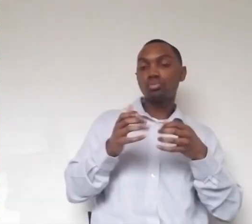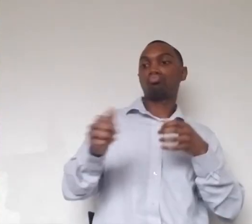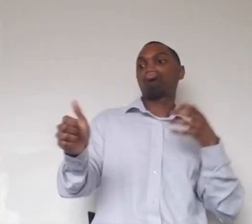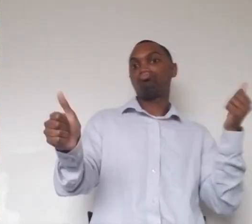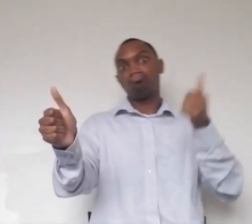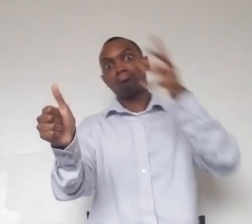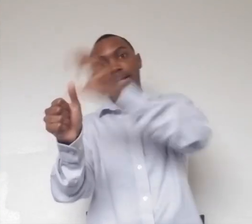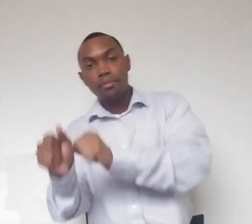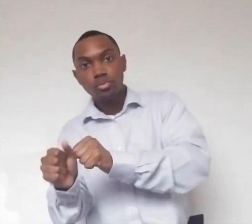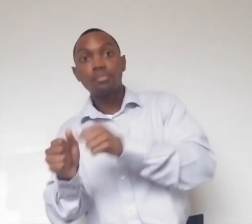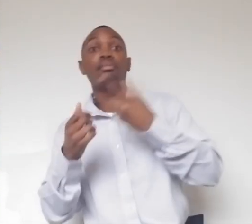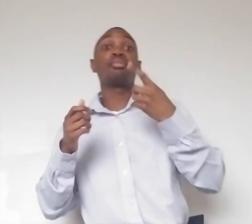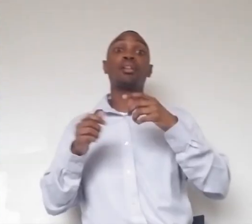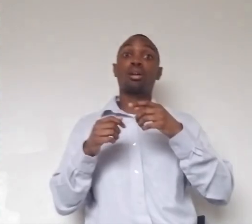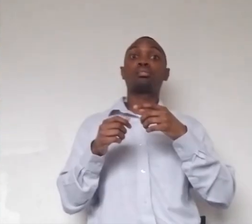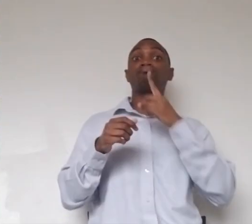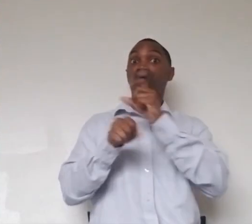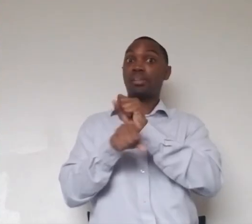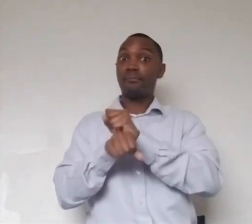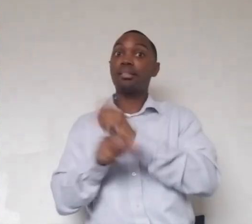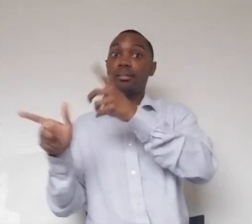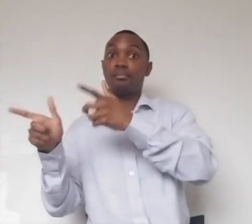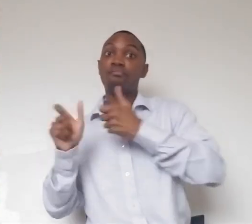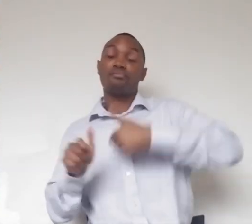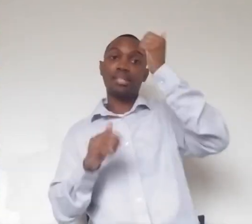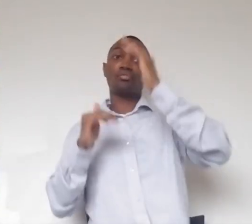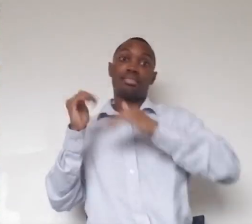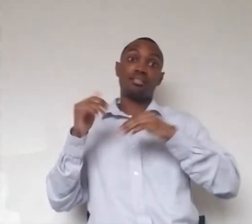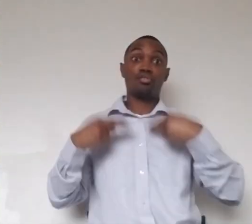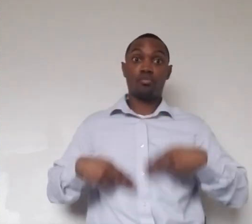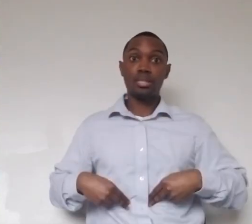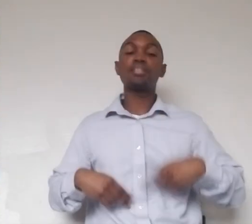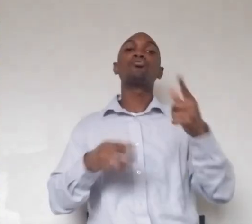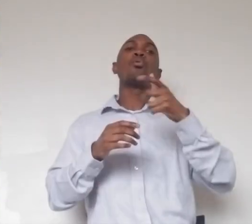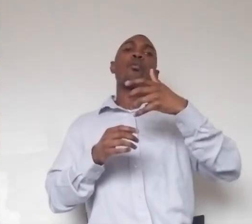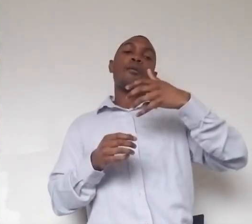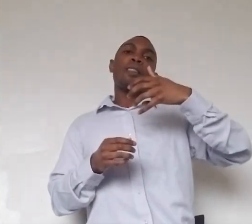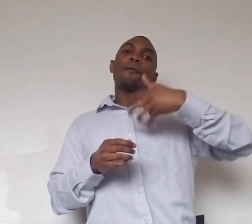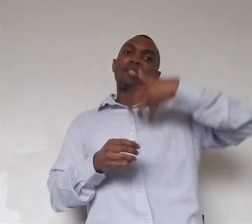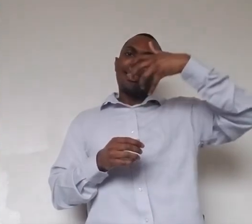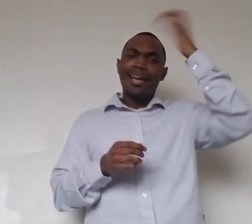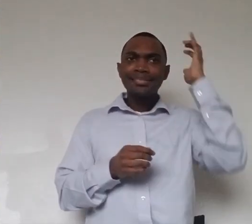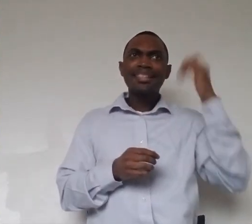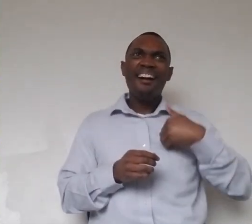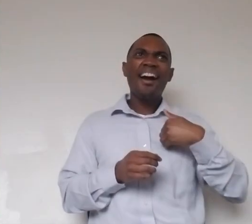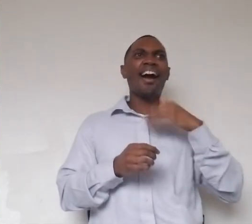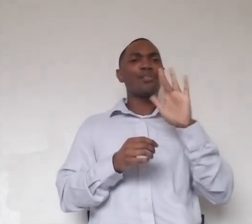sure. And do the lions have favorite keepers? Um, I guess you would have to ask them. they do have,